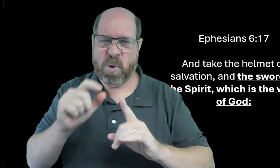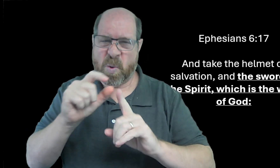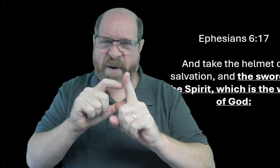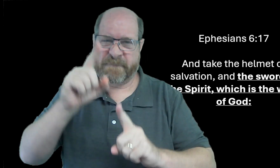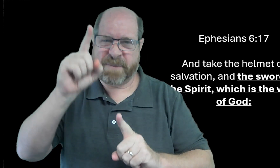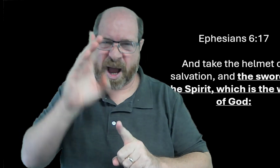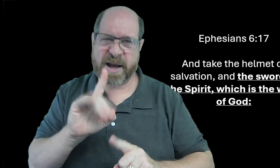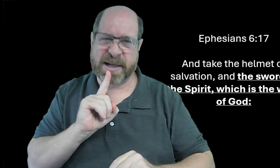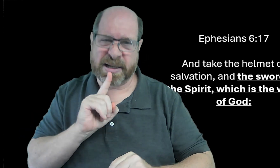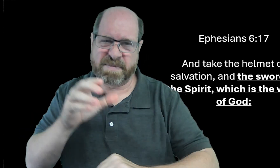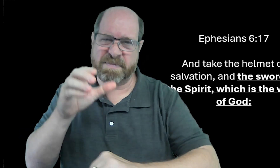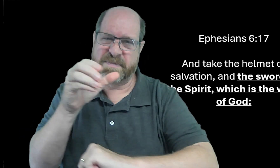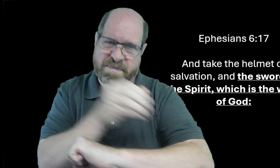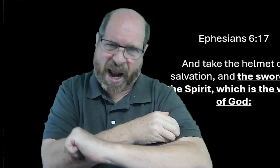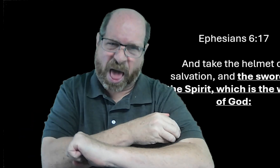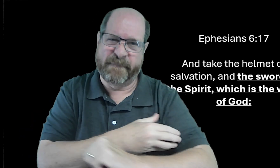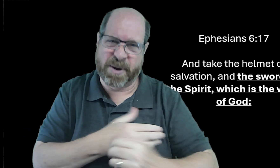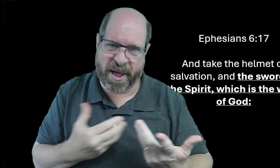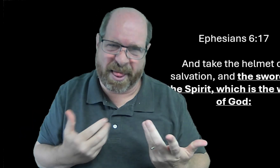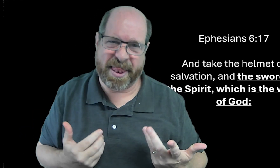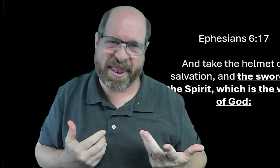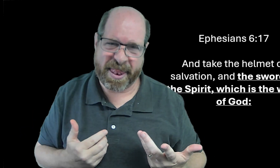and the word of god is very powerful